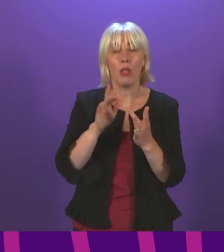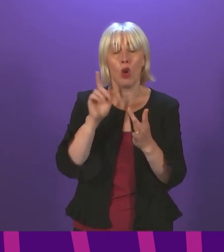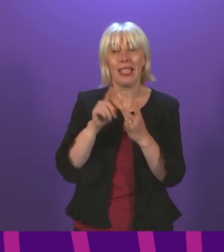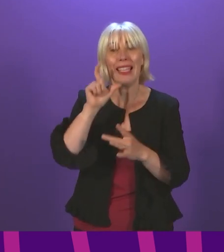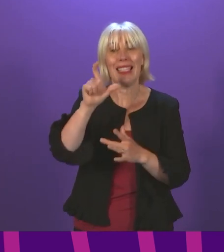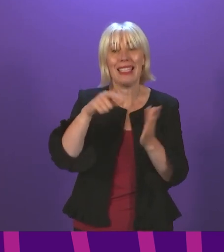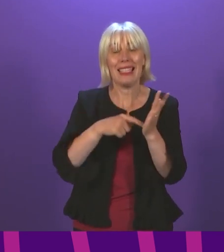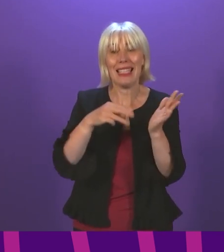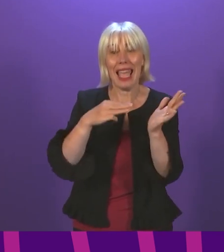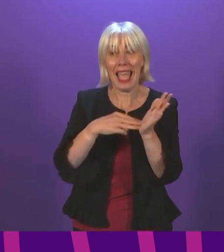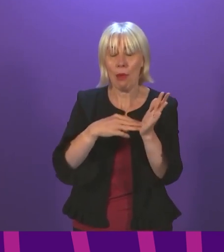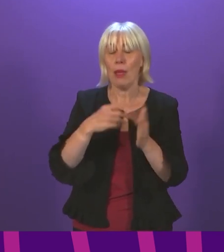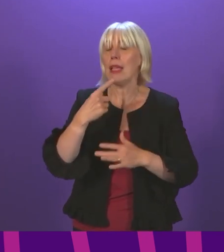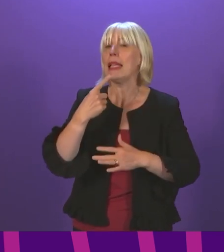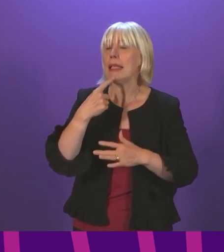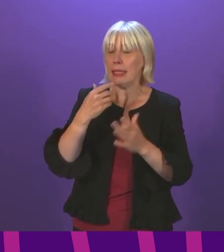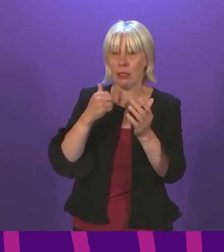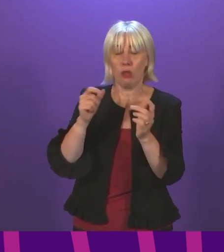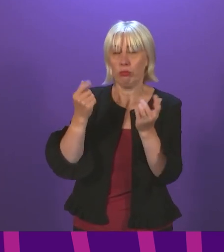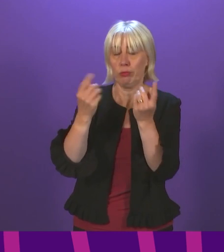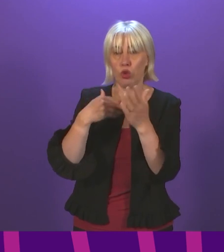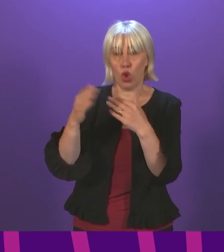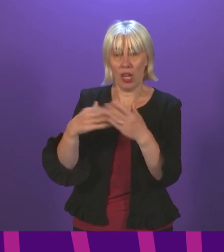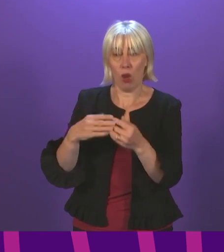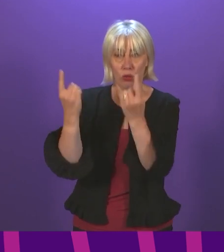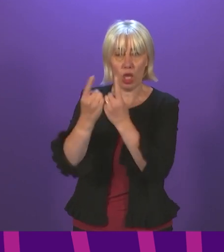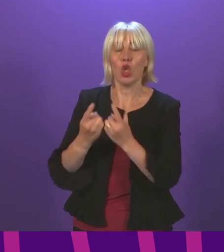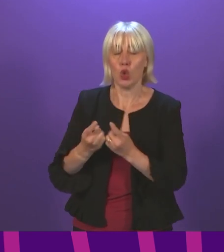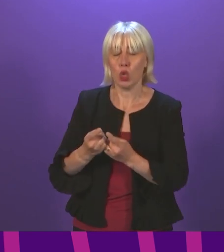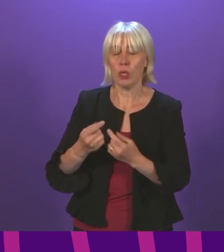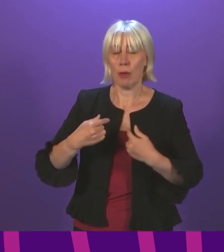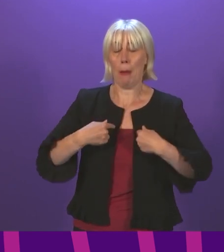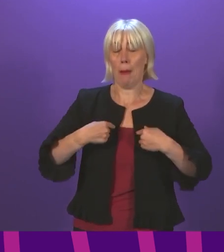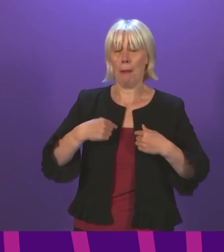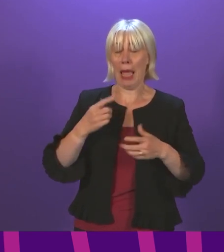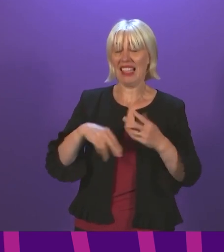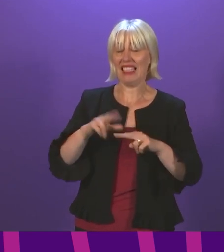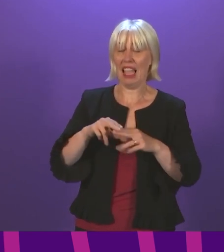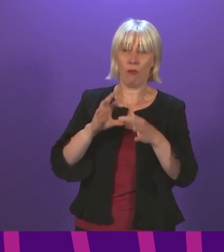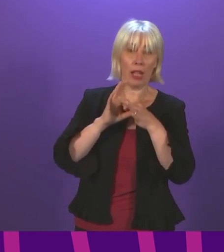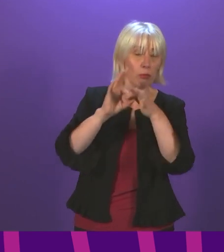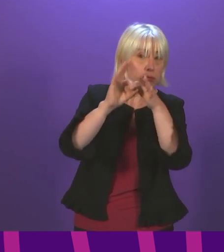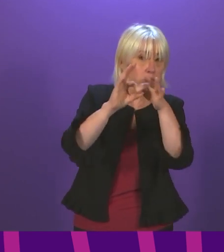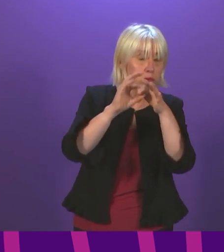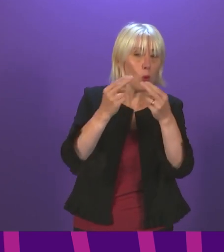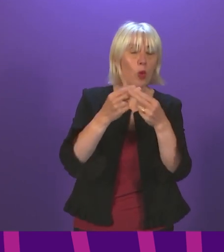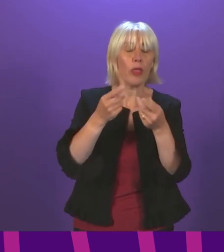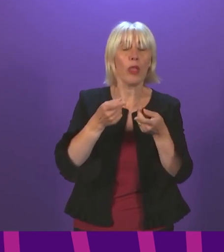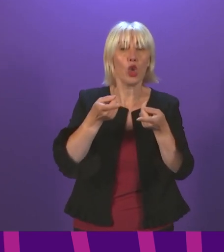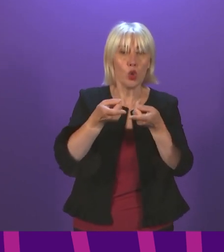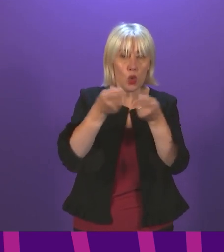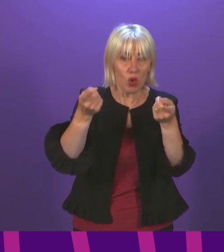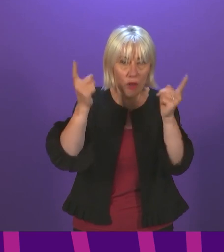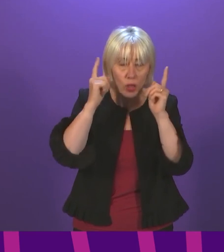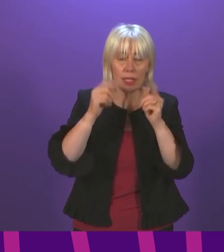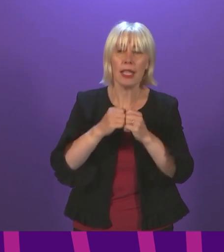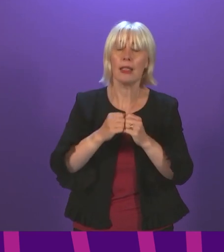who say they are addressing these issues as a priority, and my officials will continue to work with the universities to improve processes. And, of course,